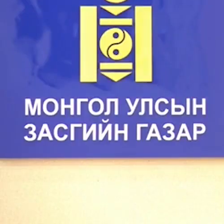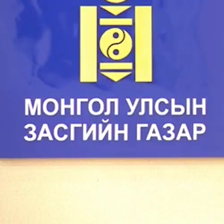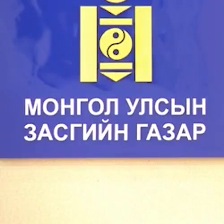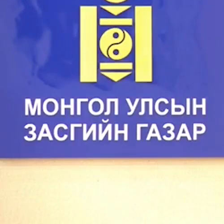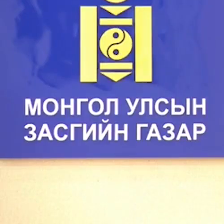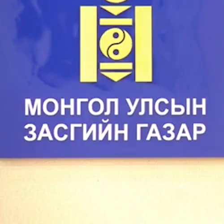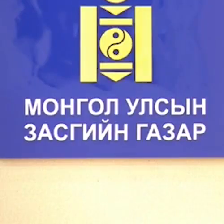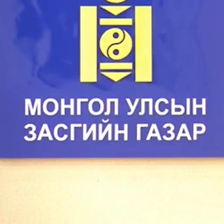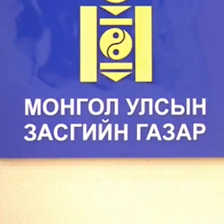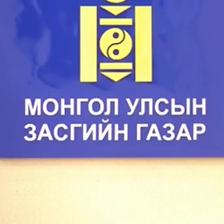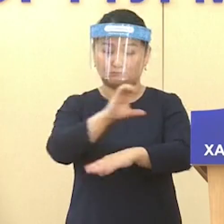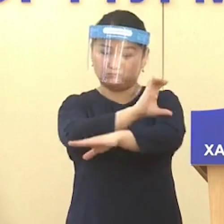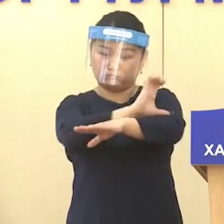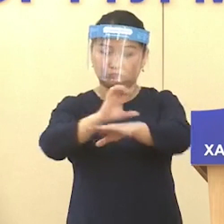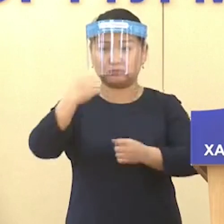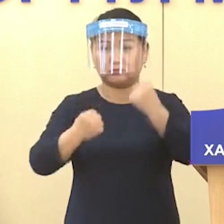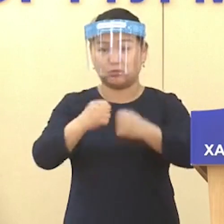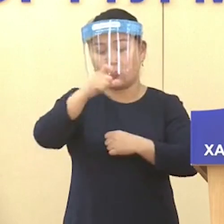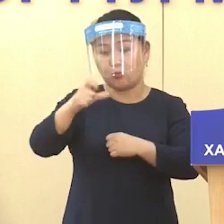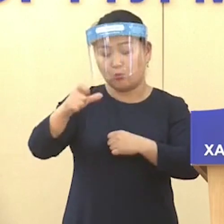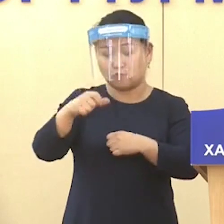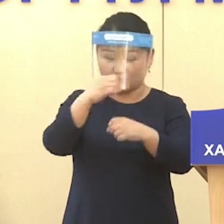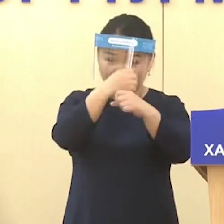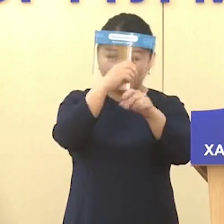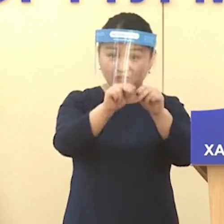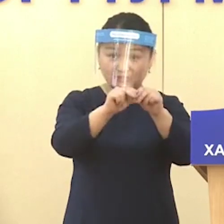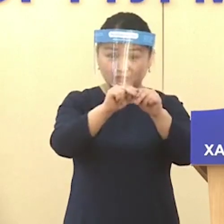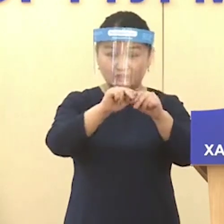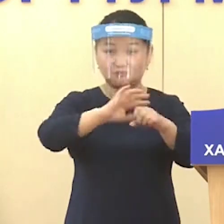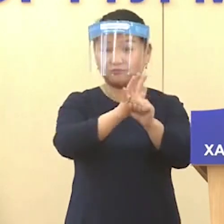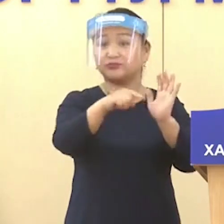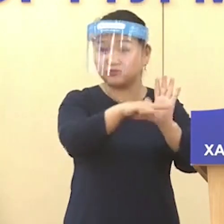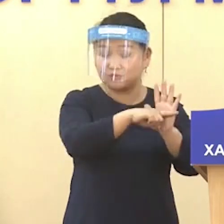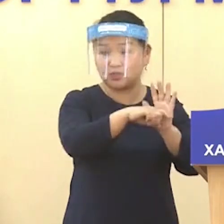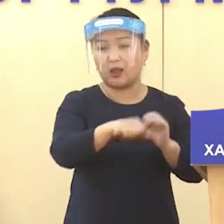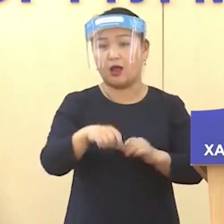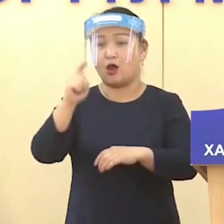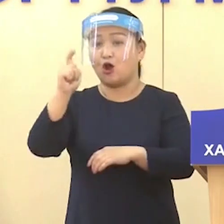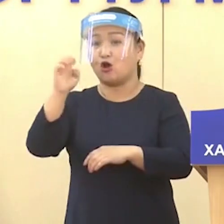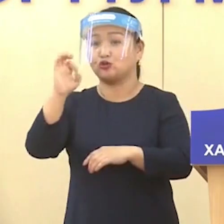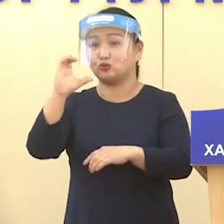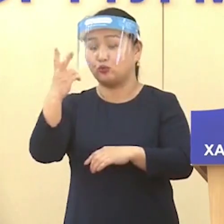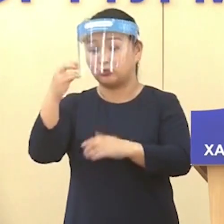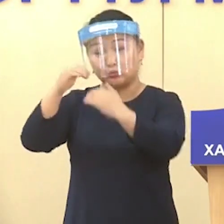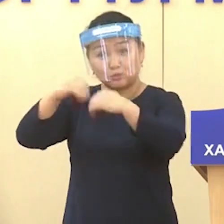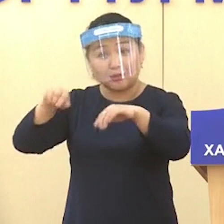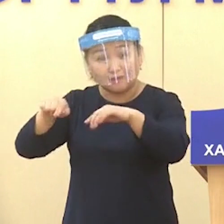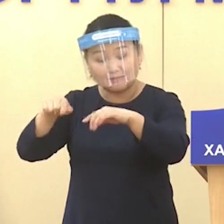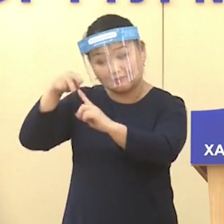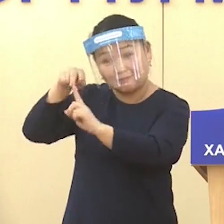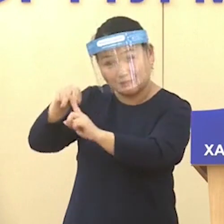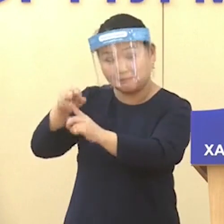of the Ministry of Health specifically an individual who was put into compulsory quarantine at the National Center of